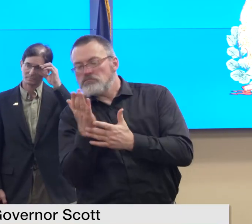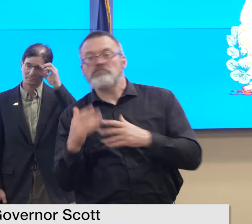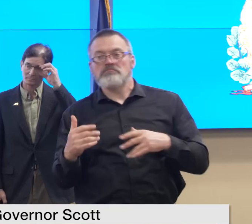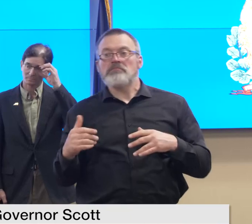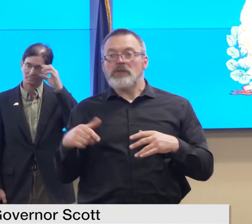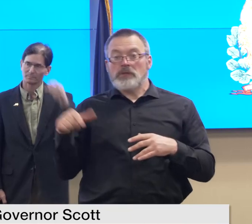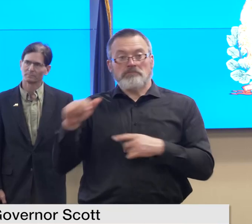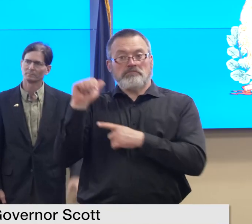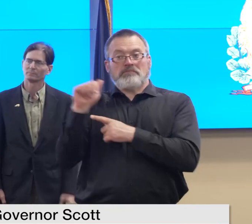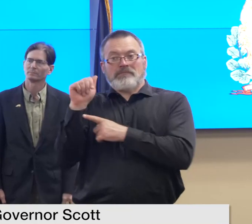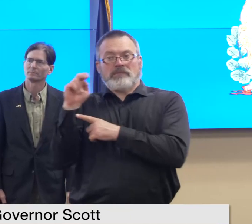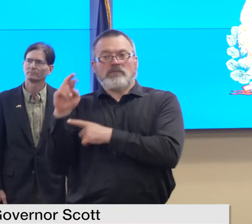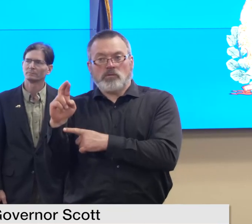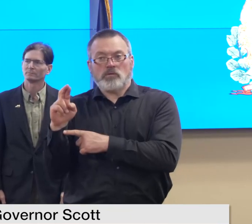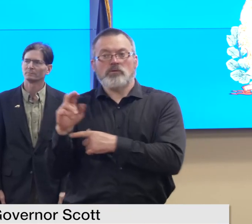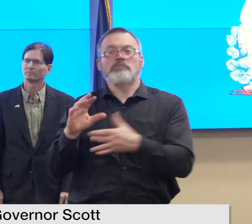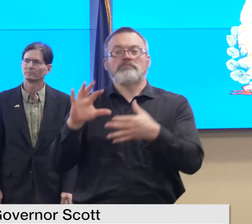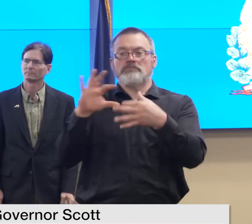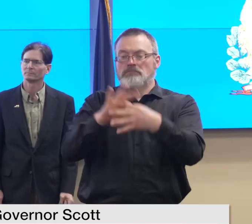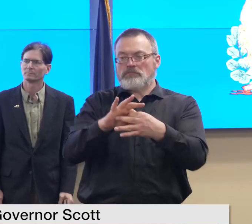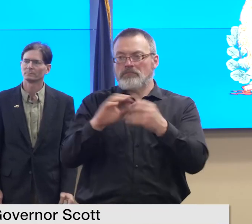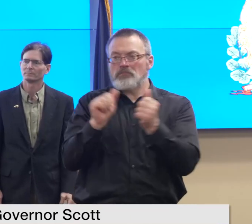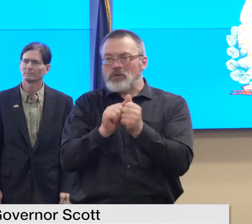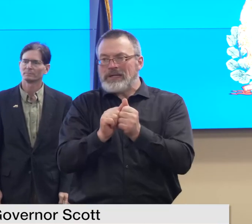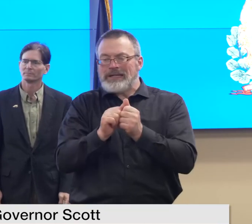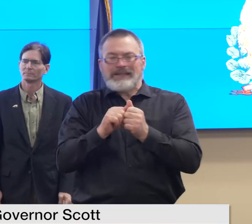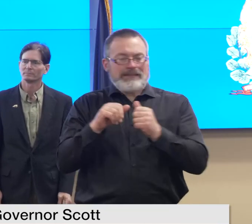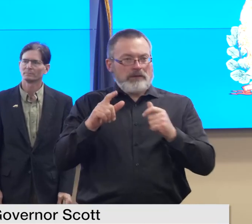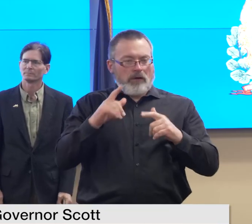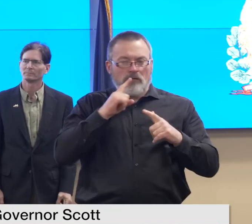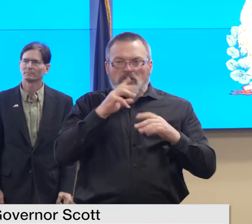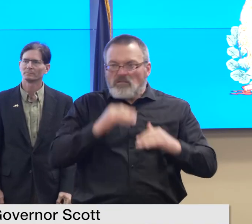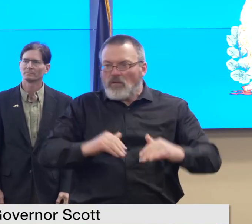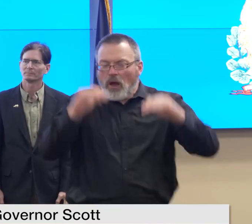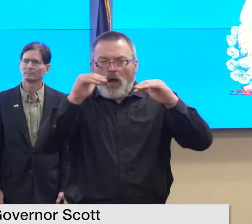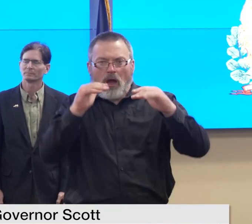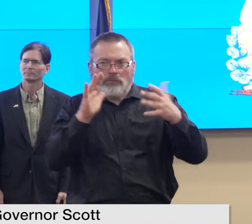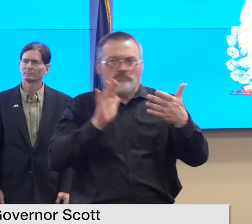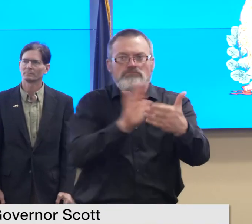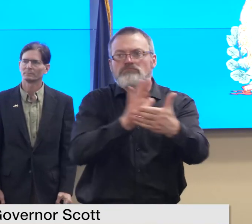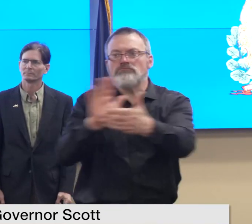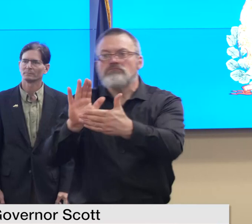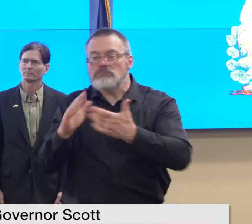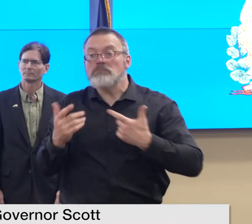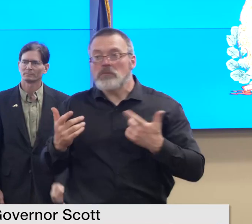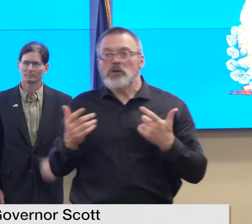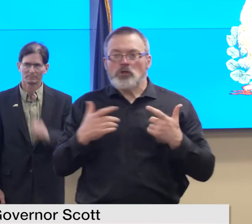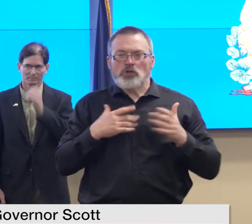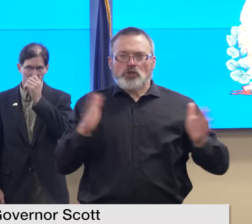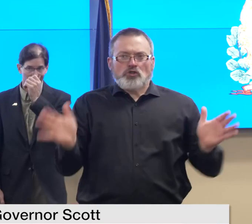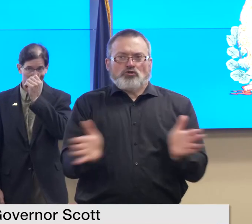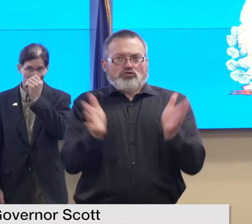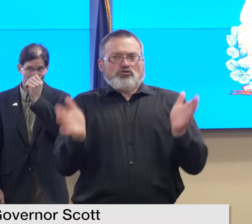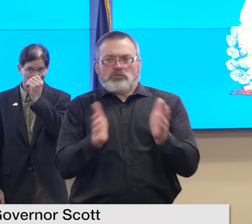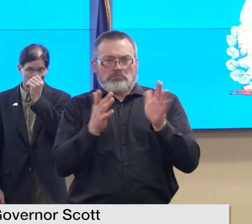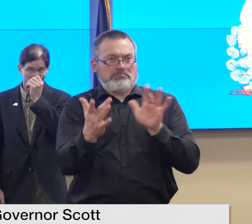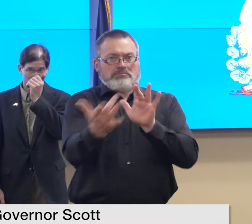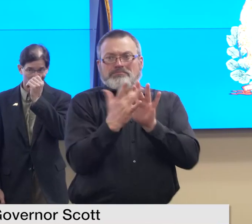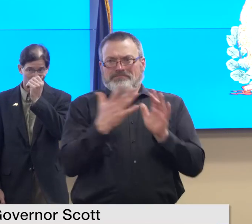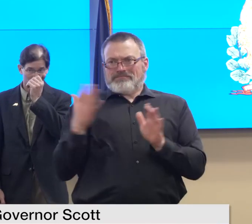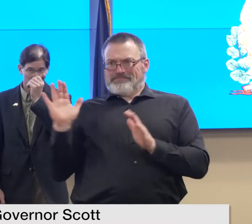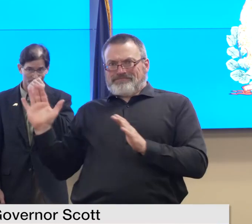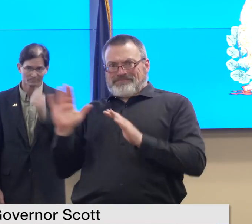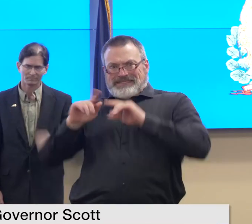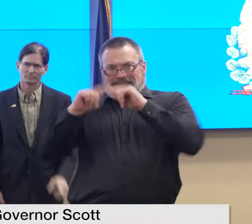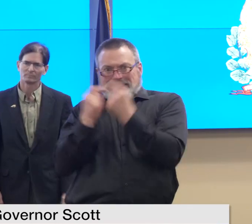aspects of the flood and urge vermonters to continue to reach out for assistance from our teams the